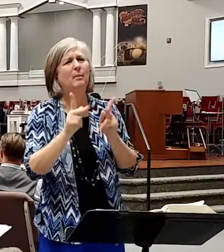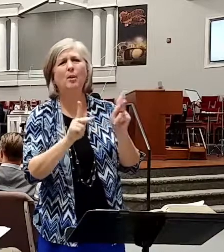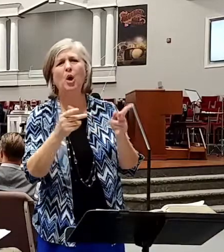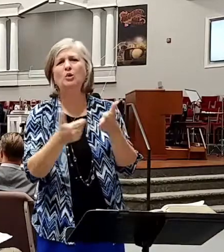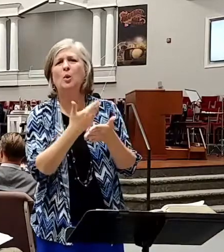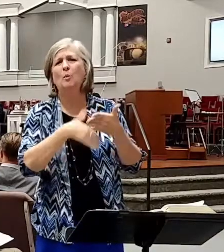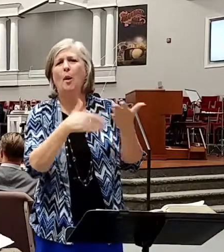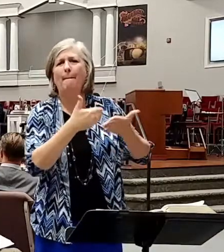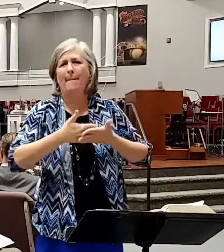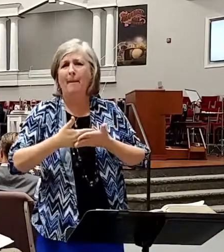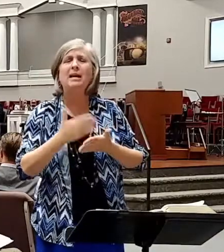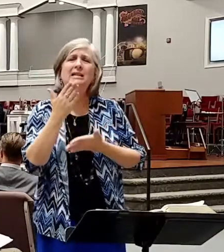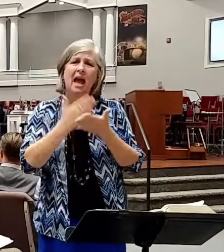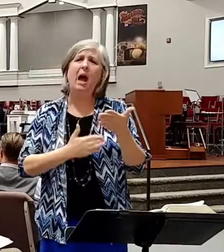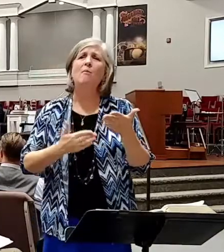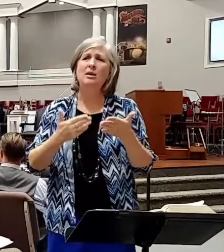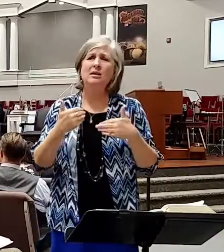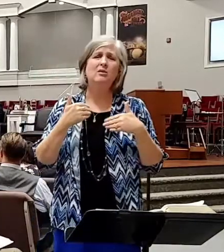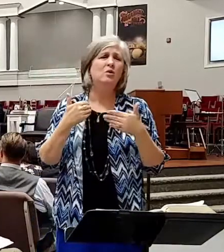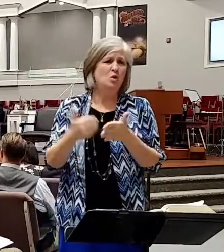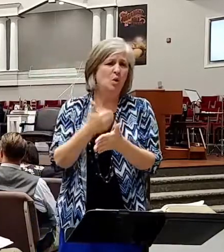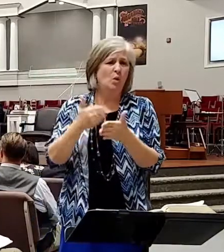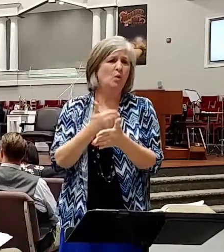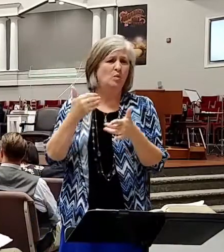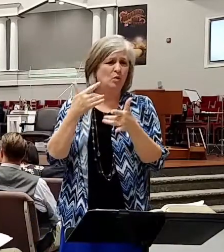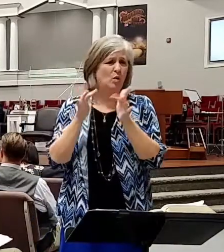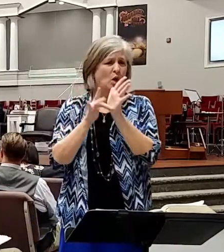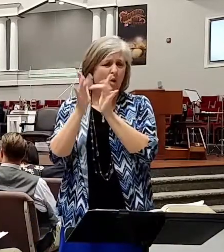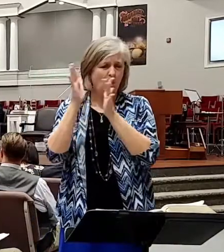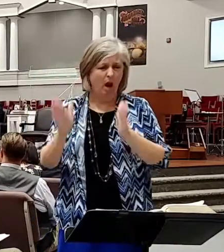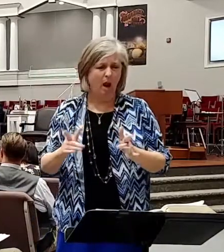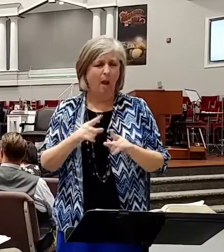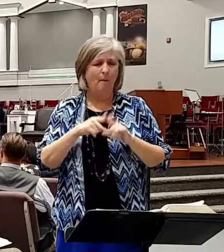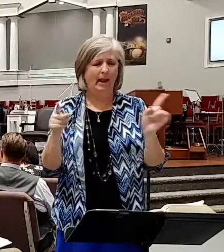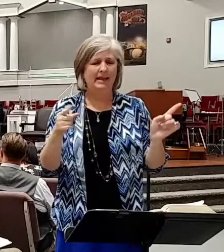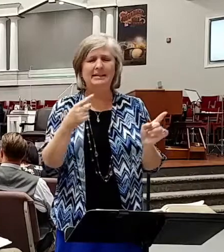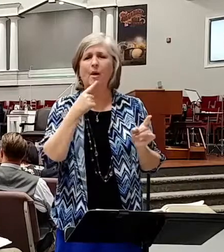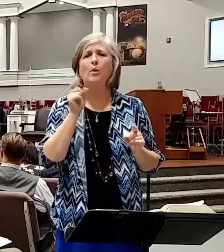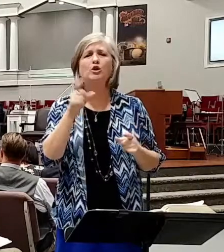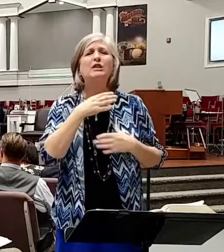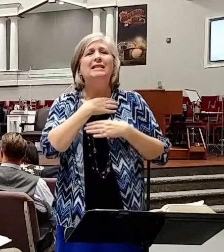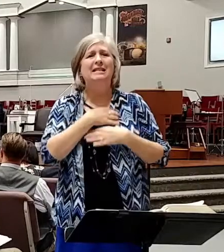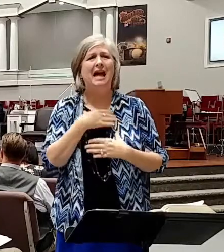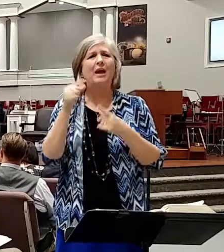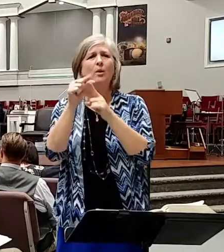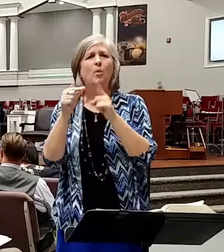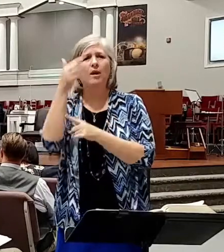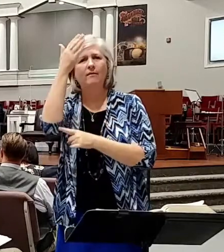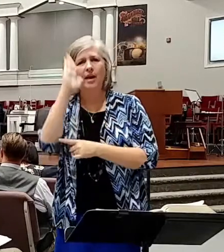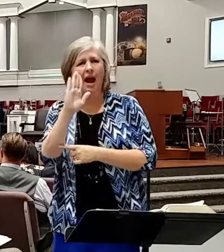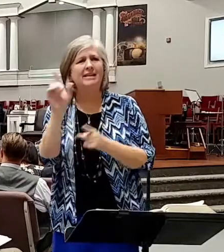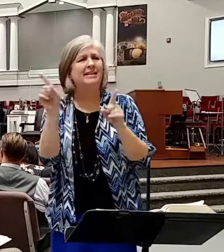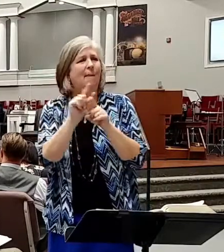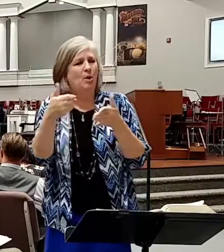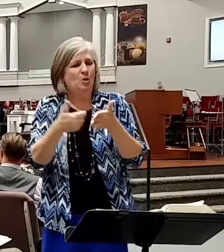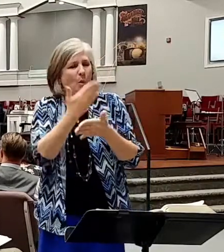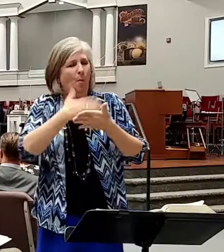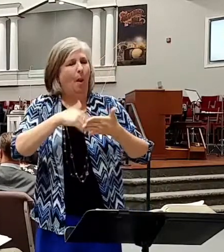no doubt were but he's making the point that we should desire the Word of God like a newborn baby desires milk.